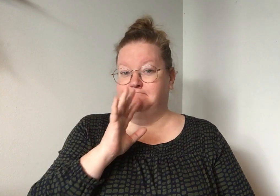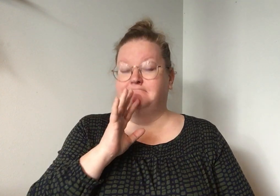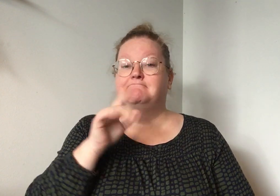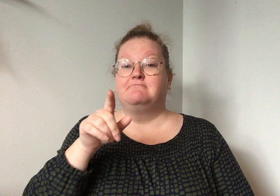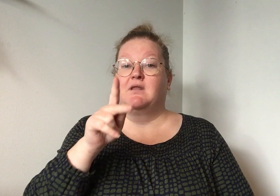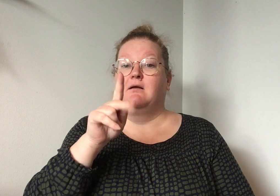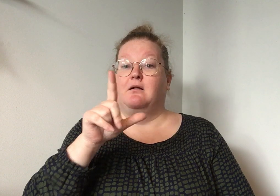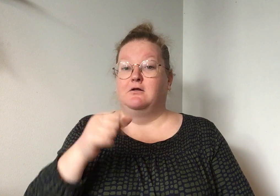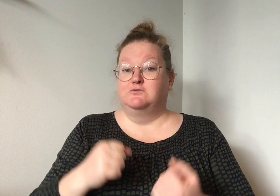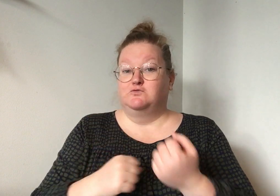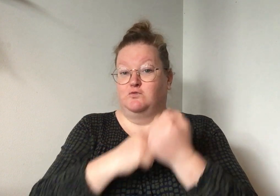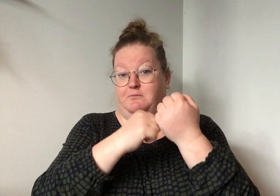I can't go.